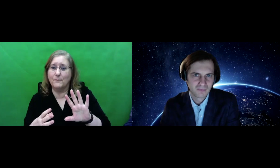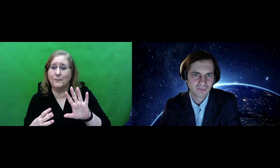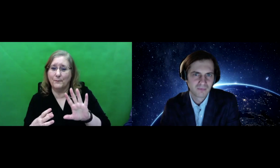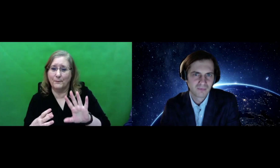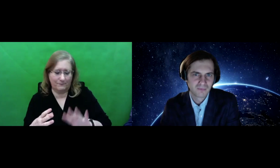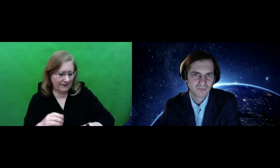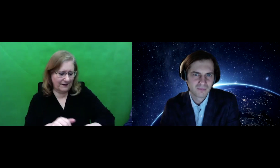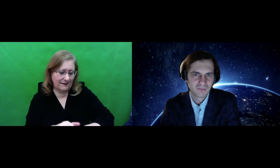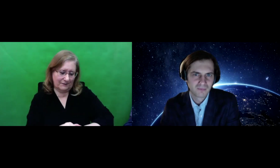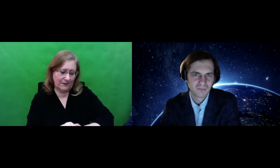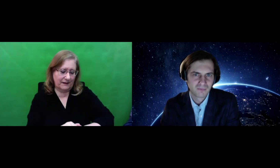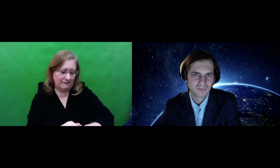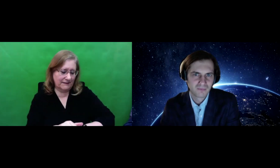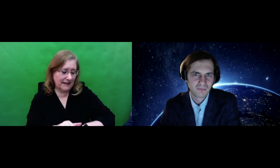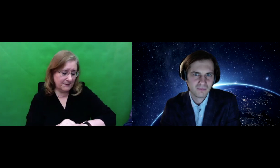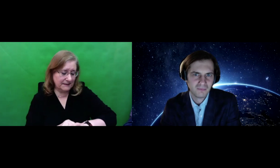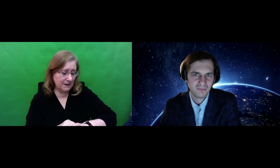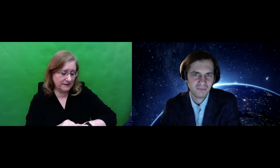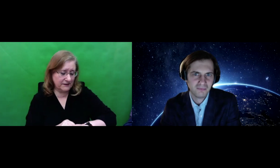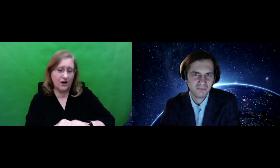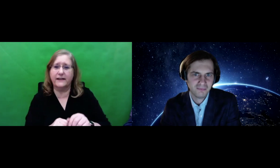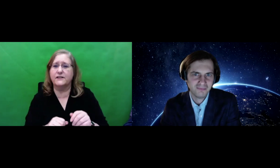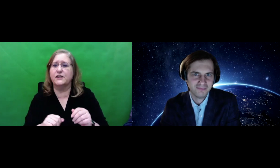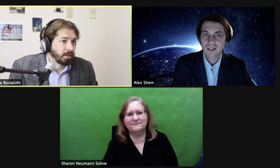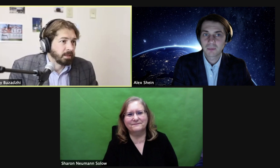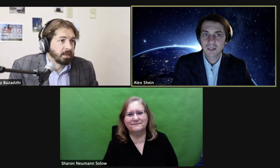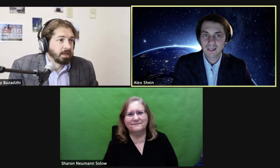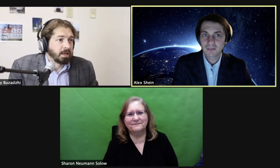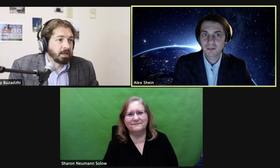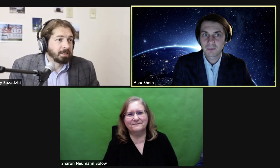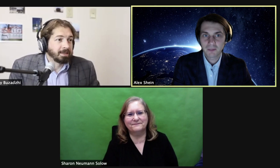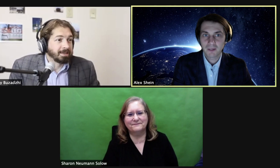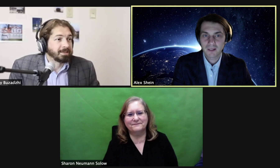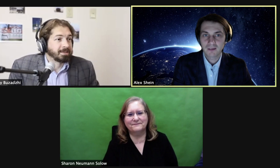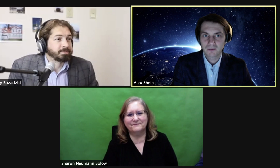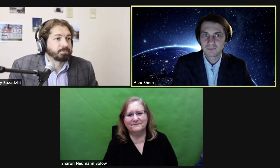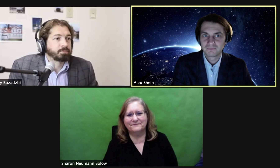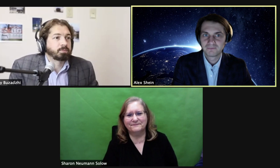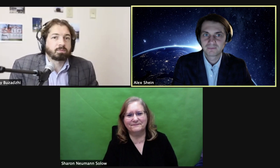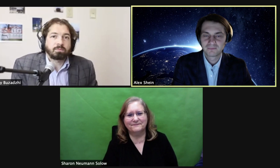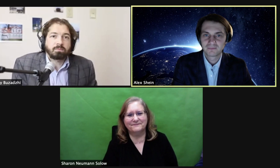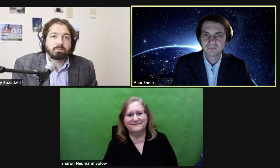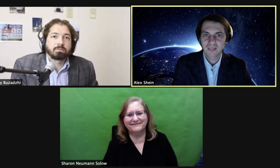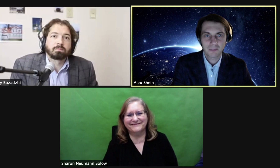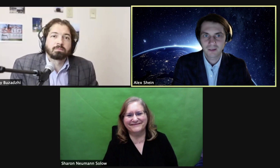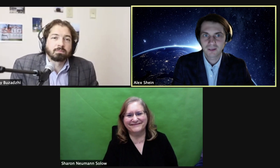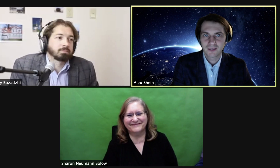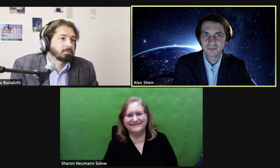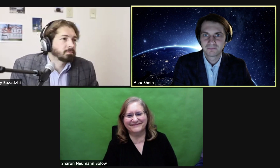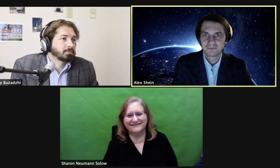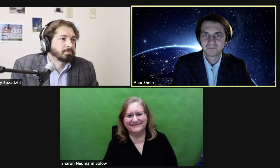I didn't get that. Well, that's because I wasn't talking to you. It's a completely different perspective. Absolutely.